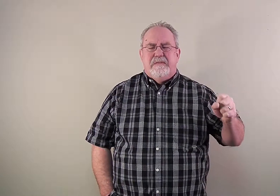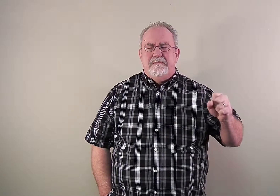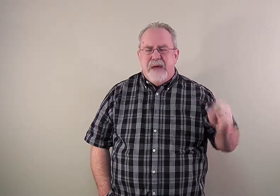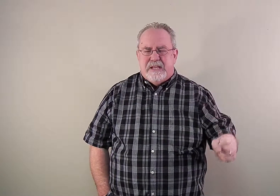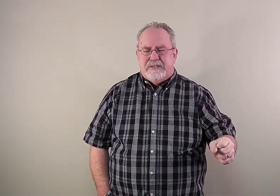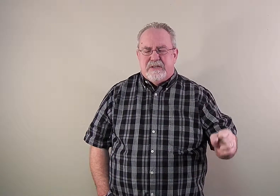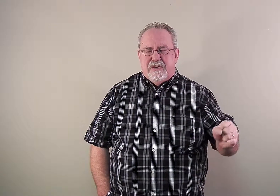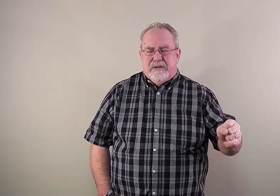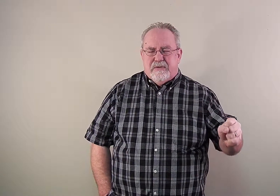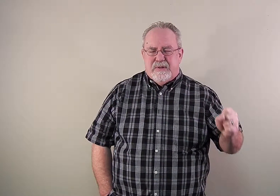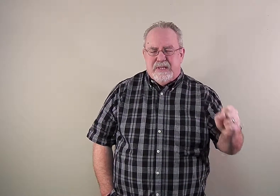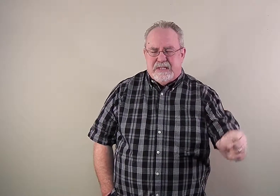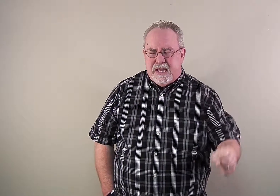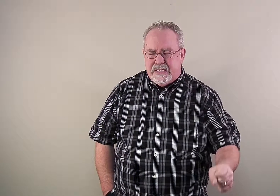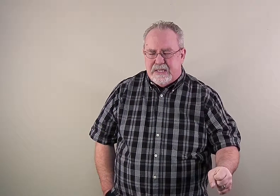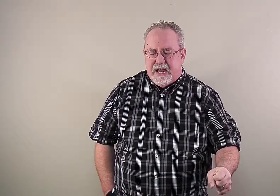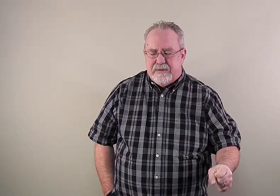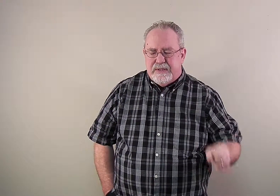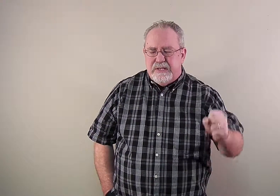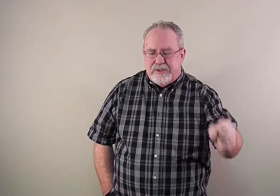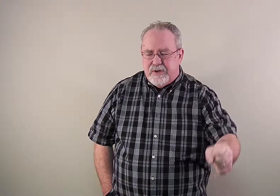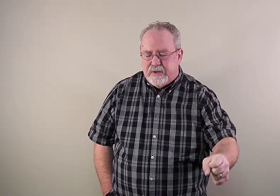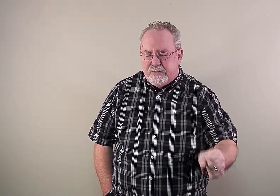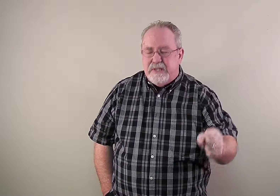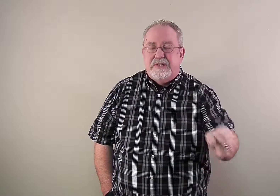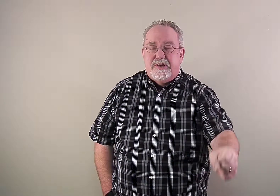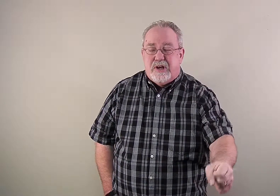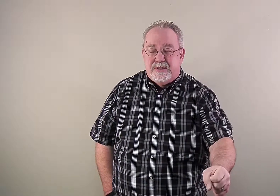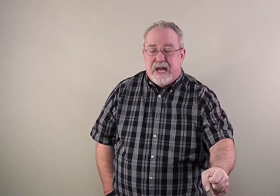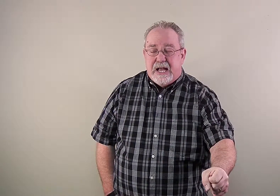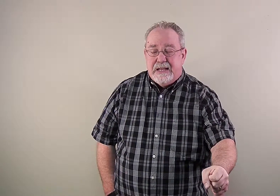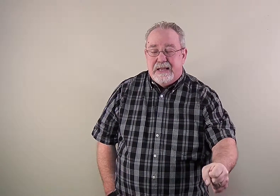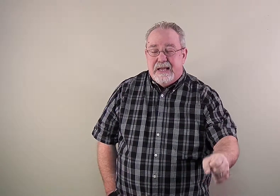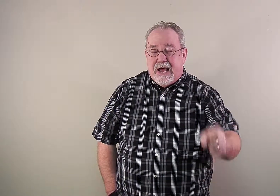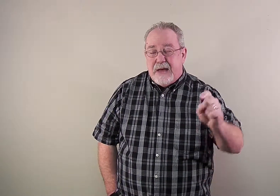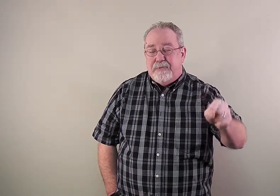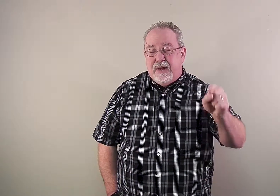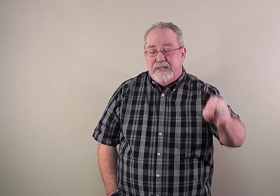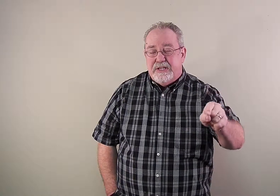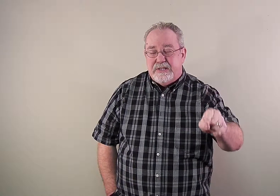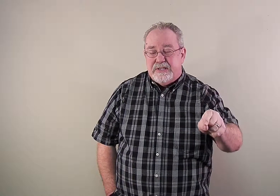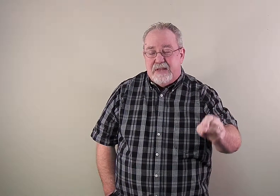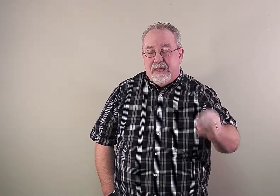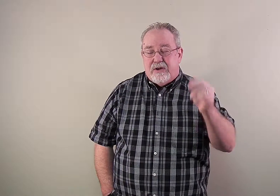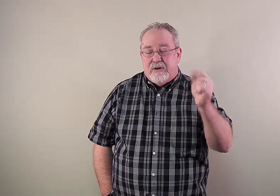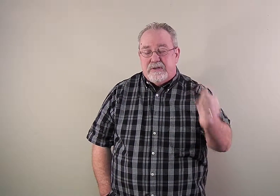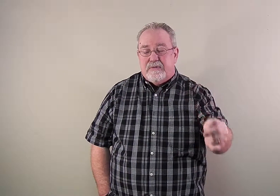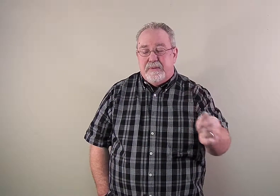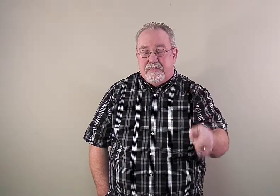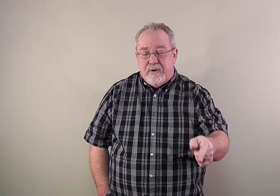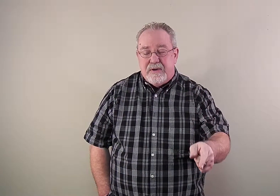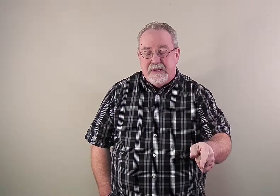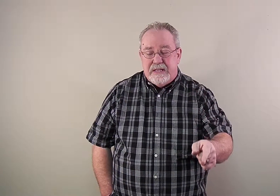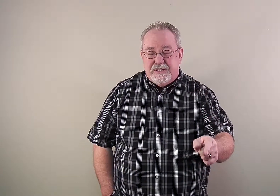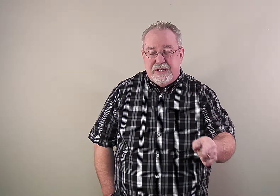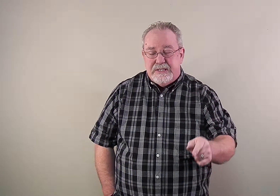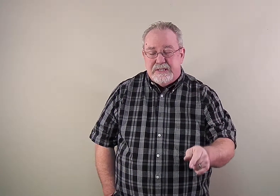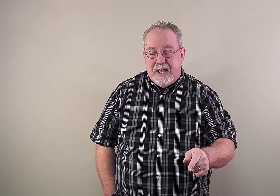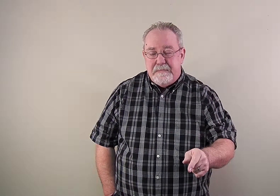mess with these kids, God, with these students, with these adults, God. I pray, in Jesus' name, that curse would be broken, in Jesus' name,